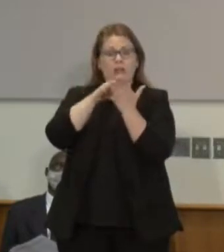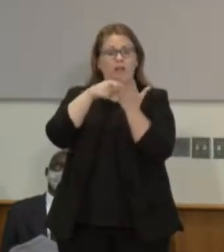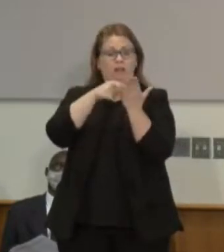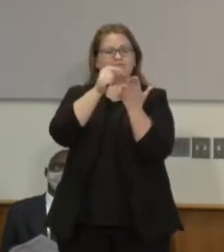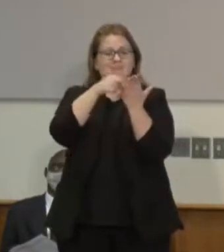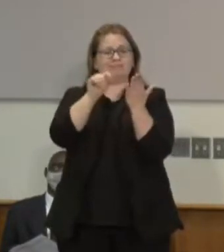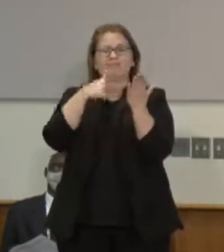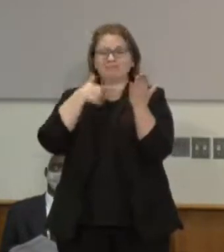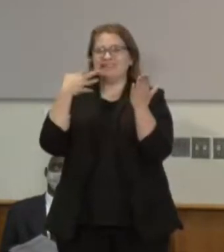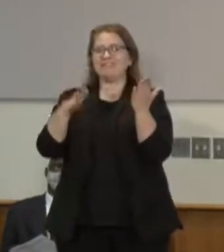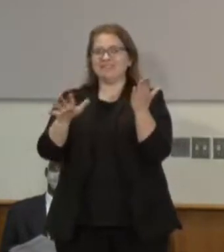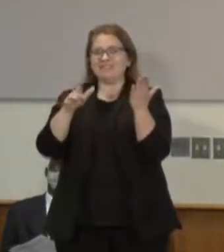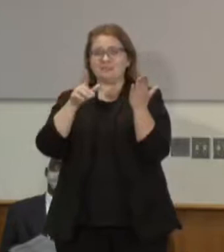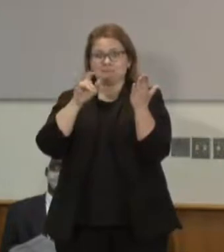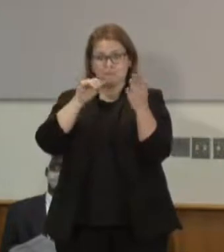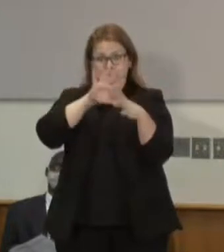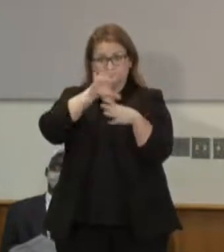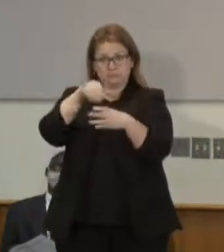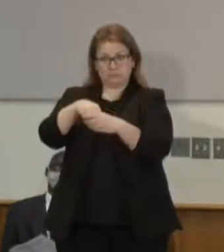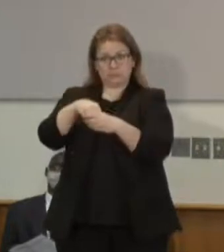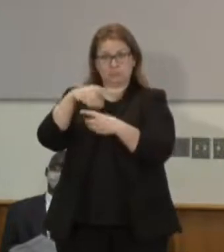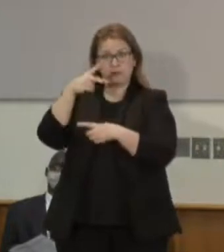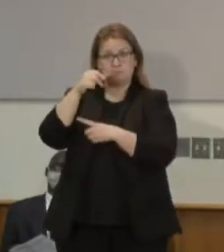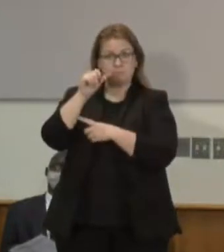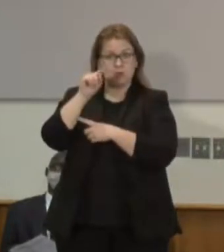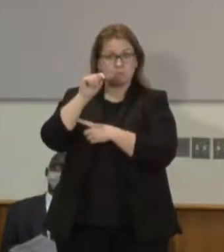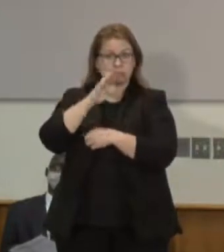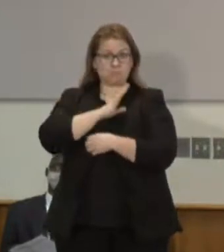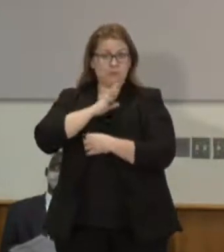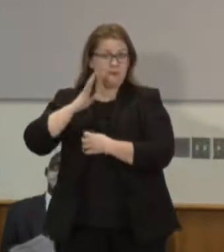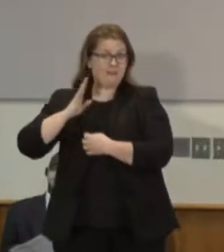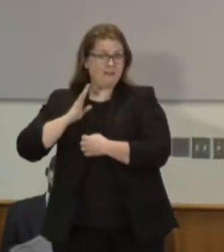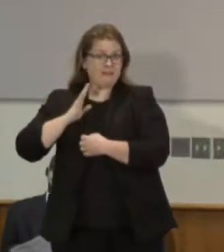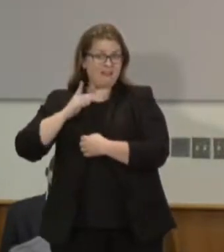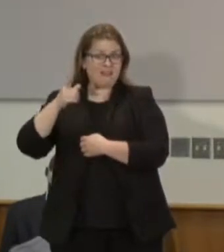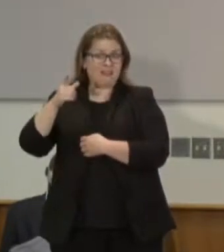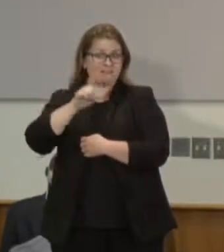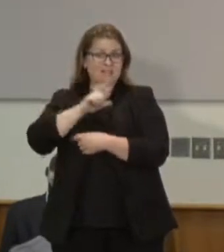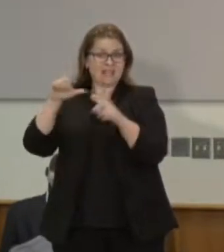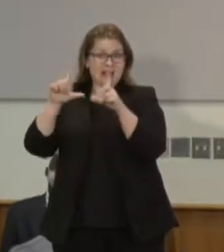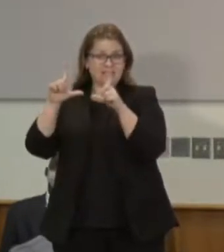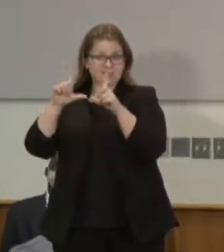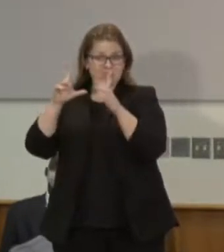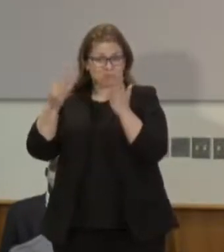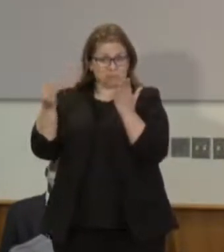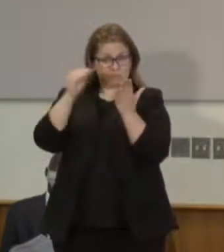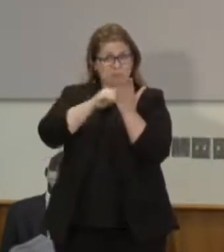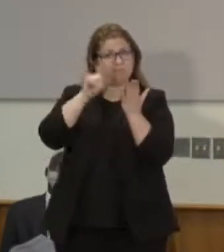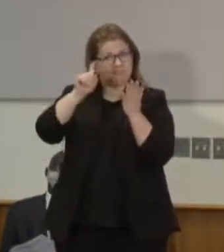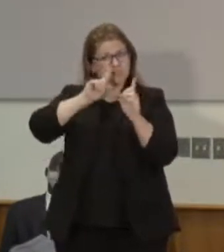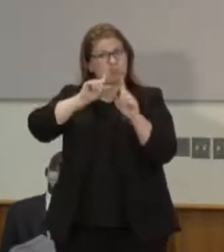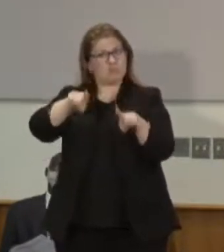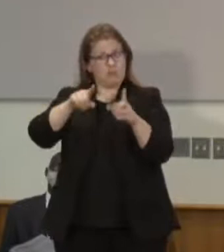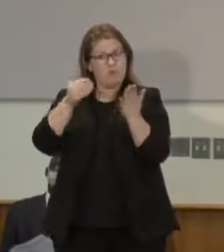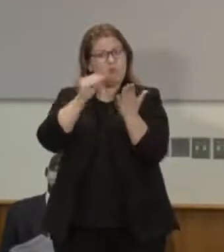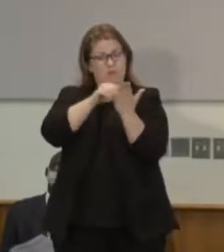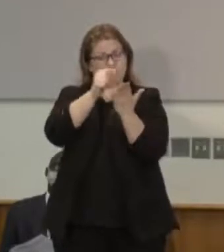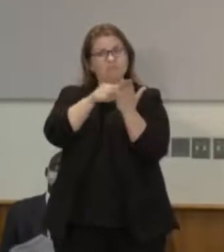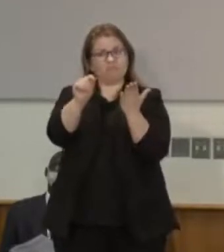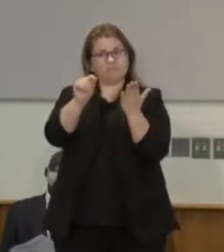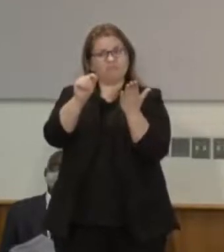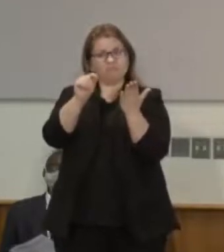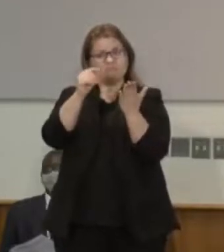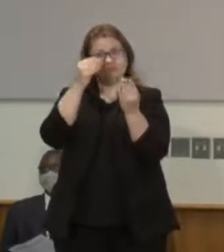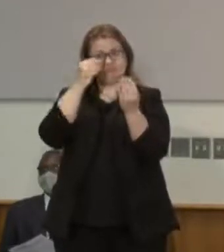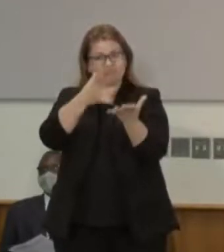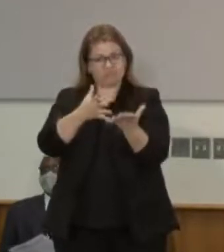you the secretary of state the human rights commissioner many members of legislature said that was going to be fixed in this past